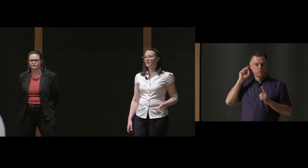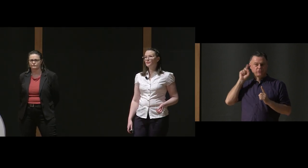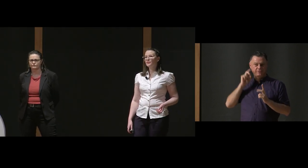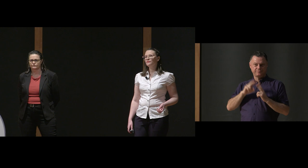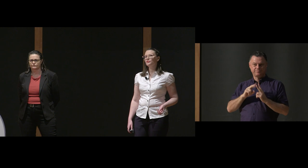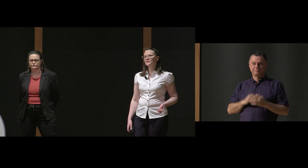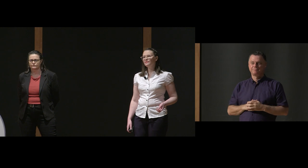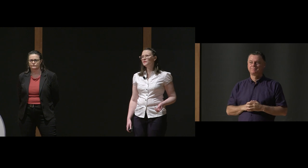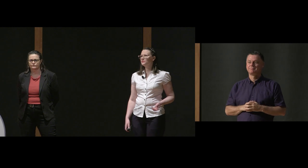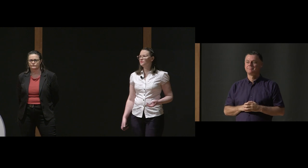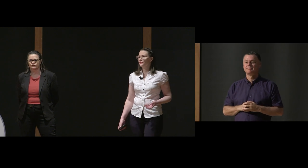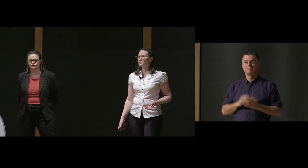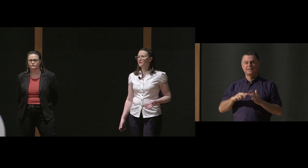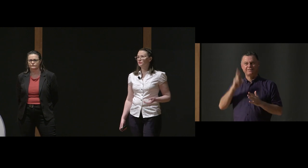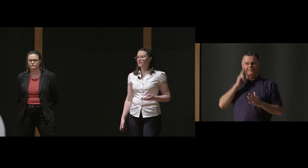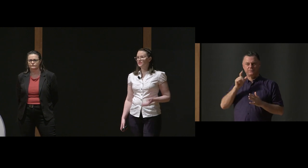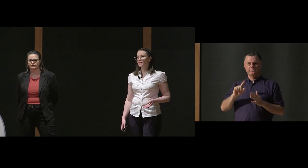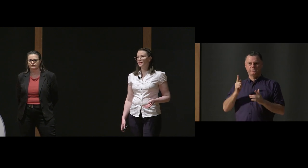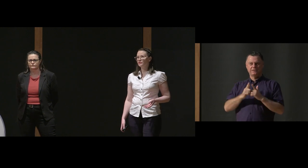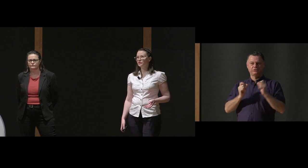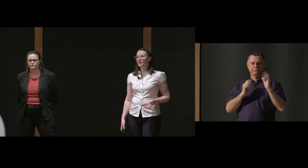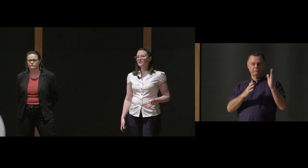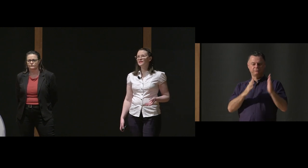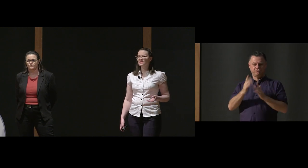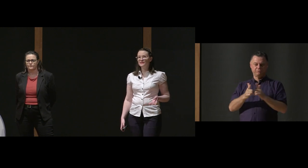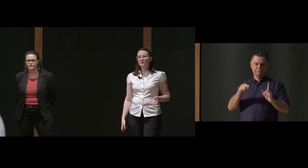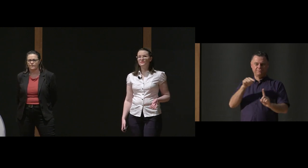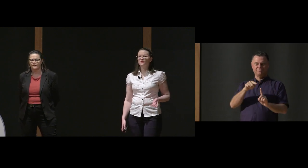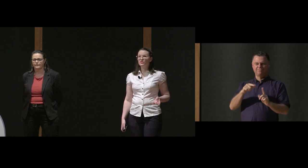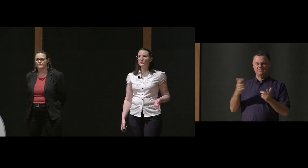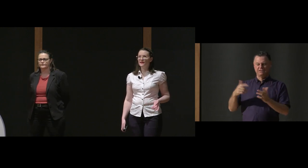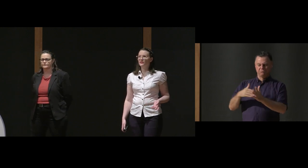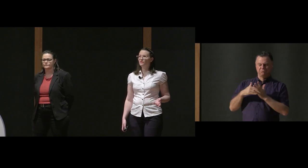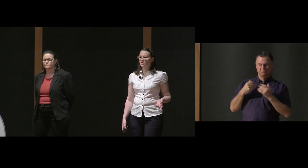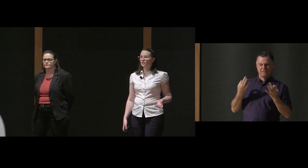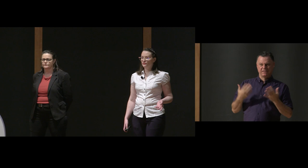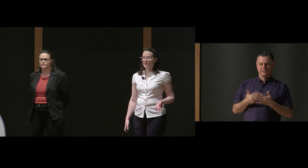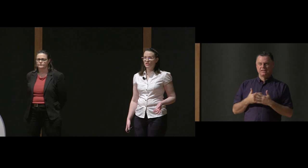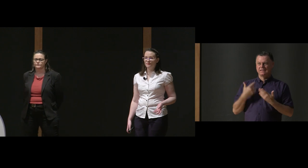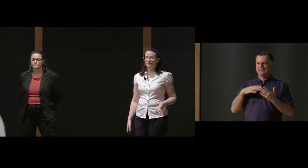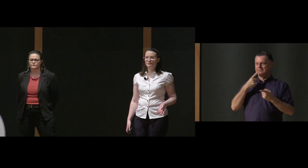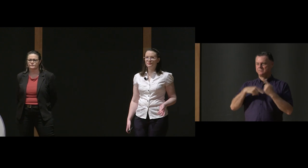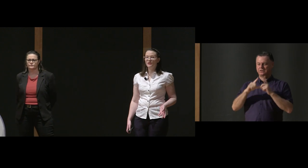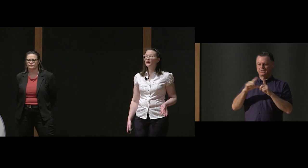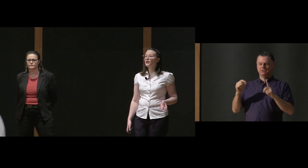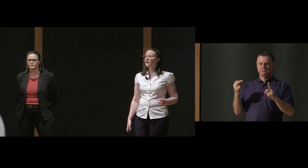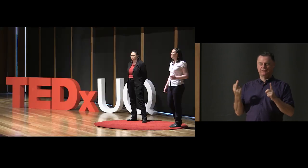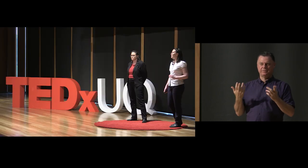users. But for a deaf person whose first language is a sign language, that's less useful than just having visual information.